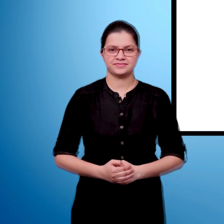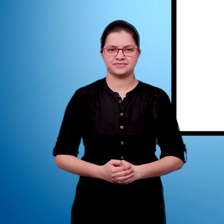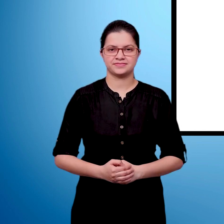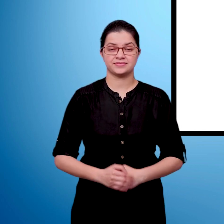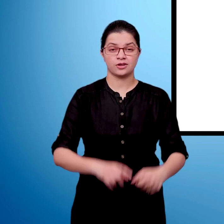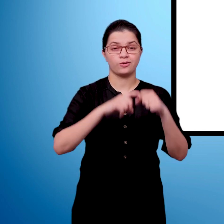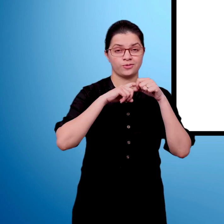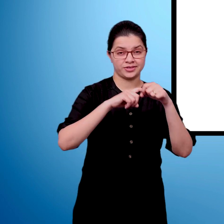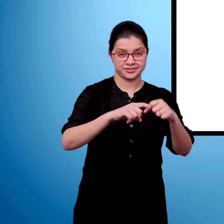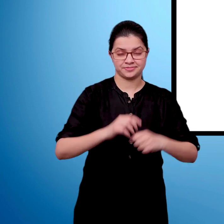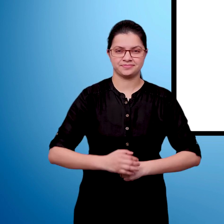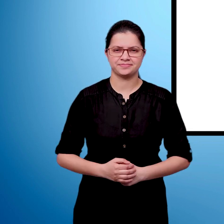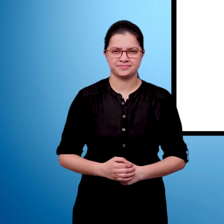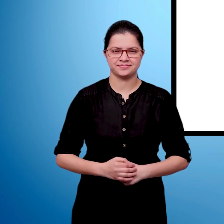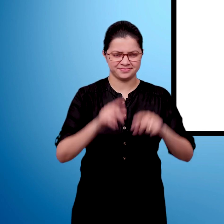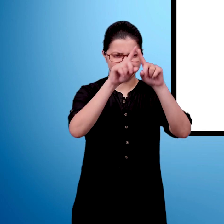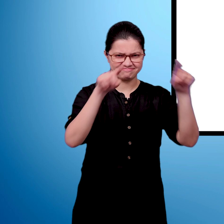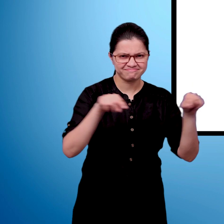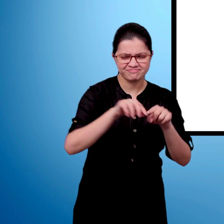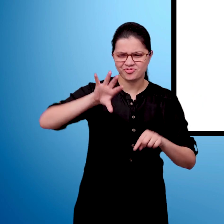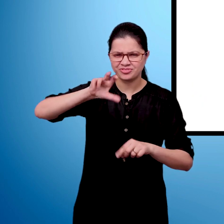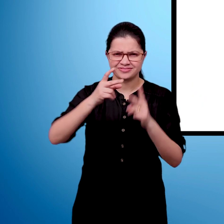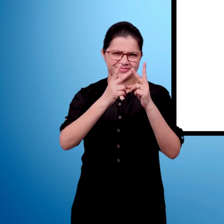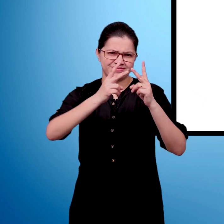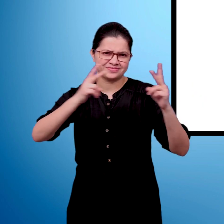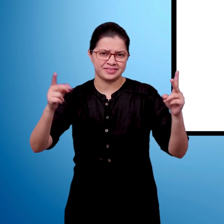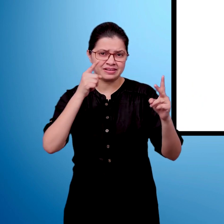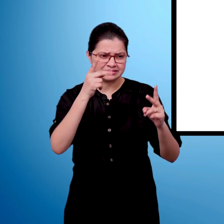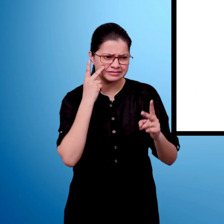B. Match the objects which are similar.